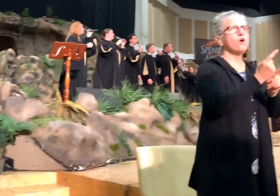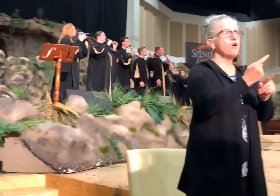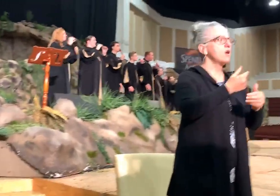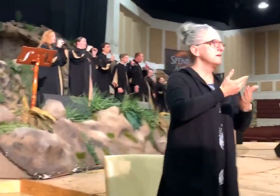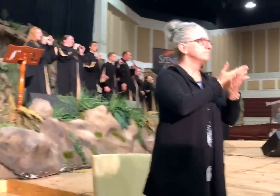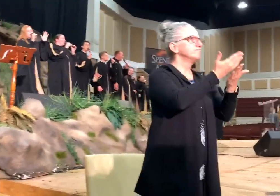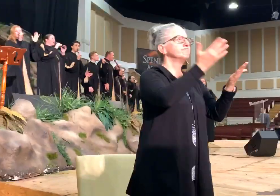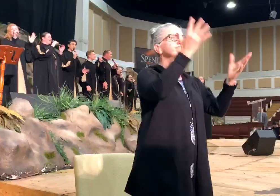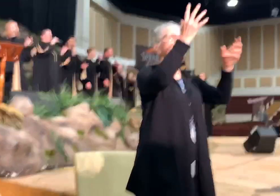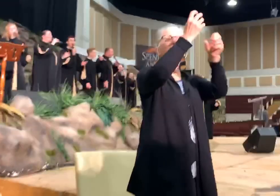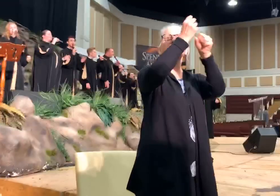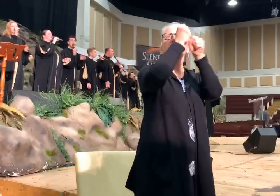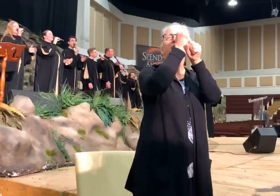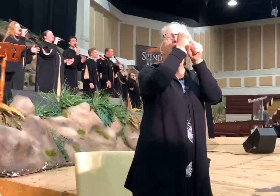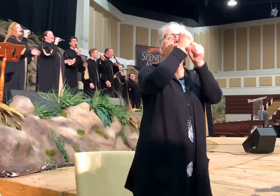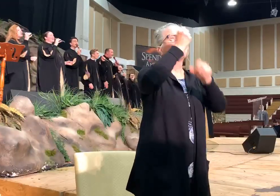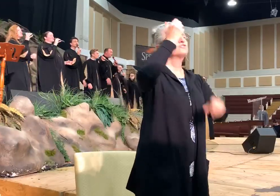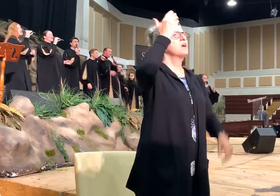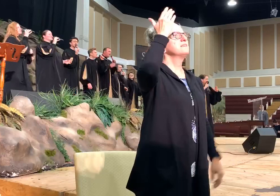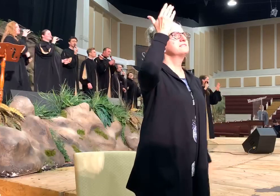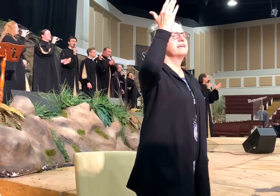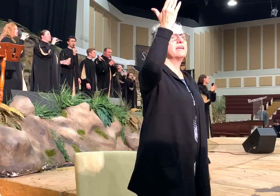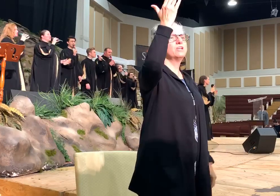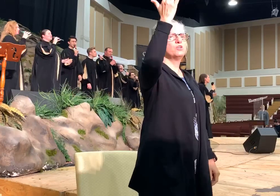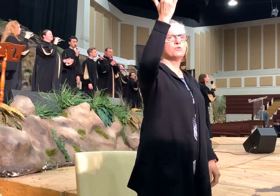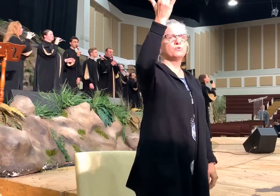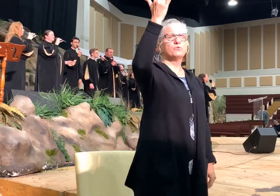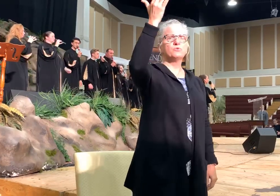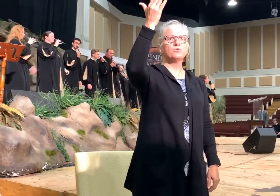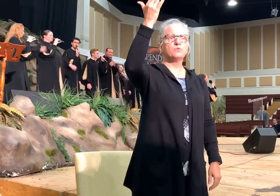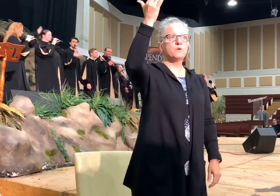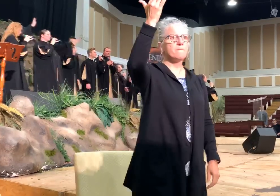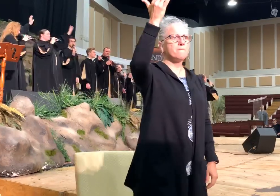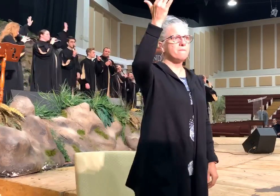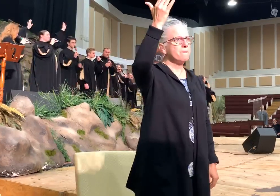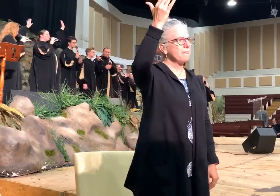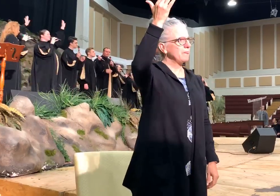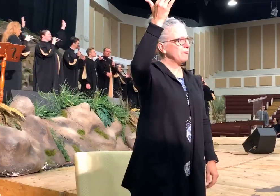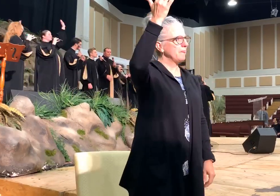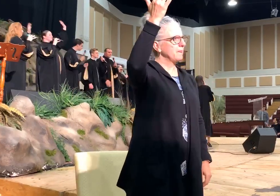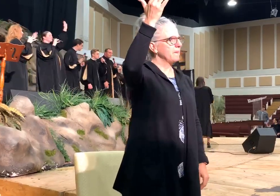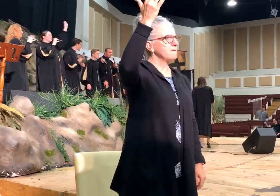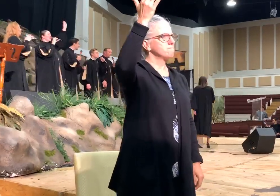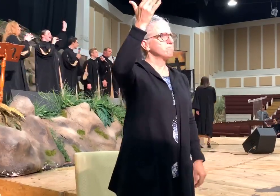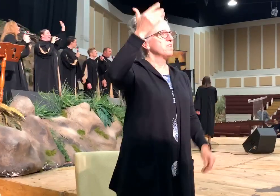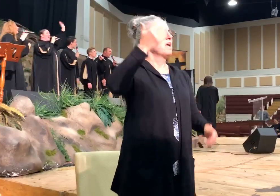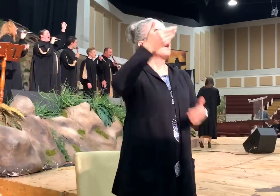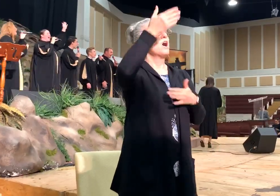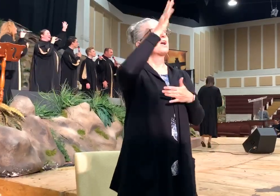We gotta put our trust in you Oh, our God